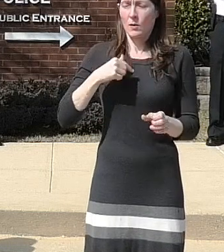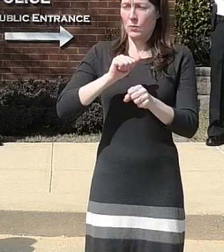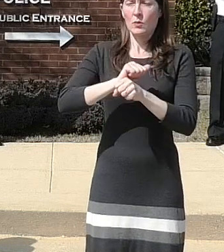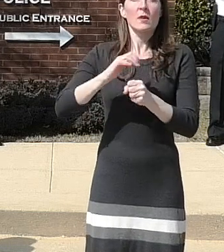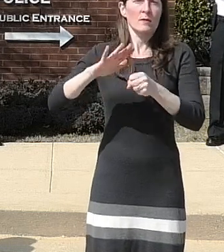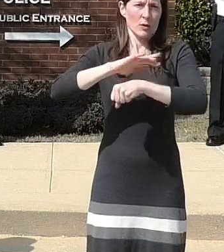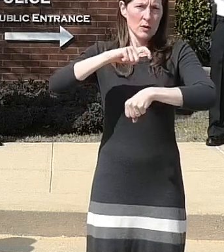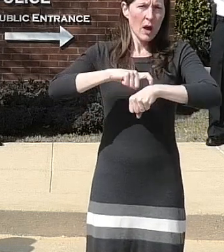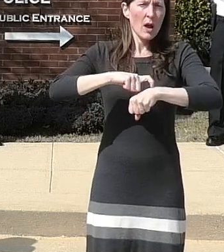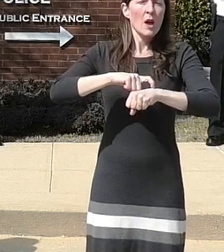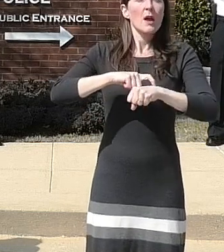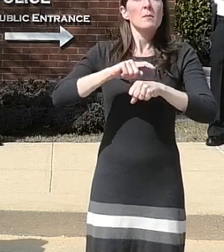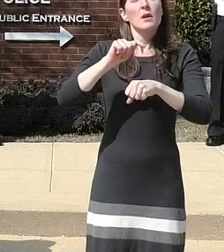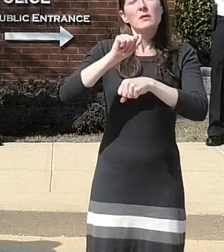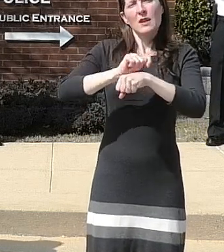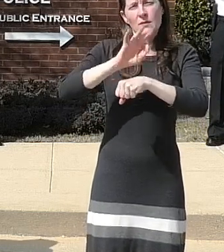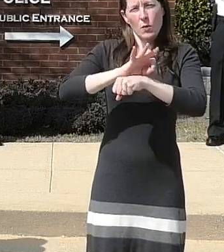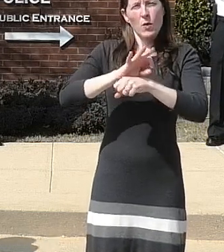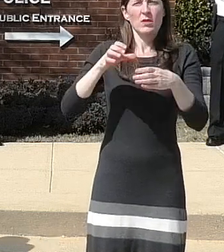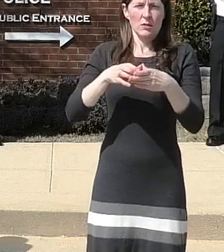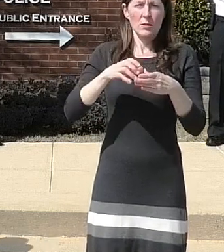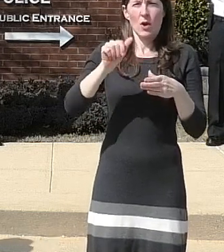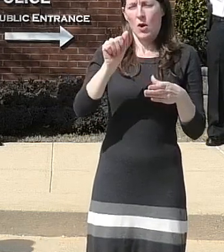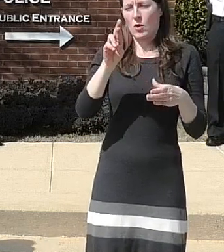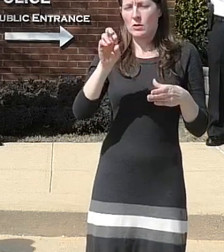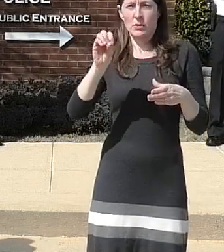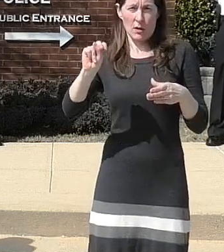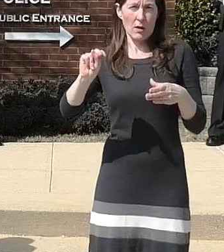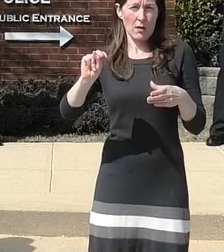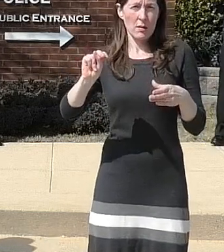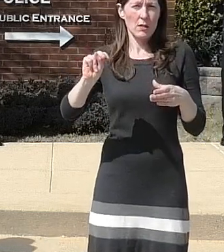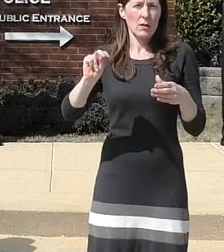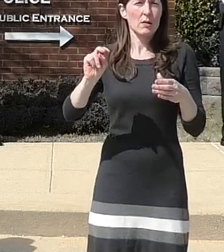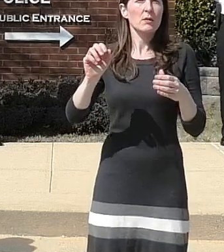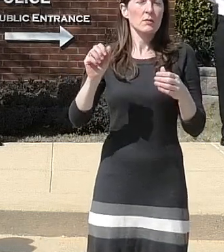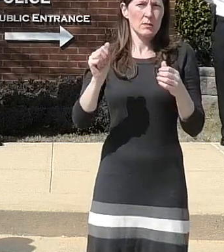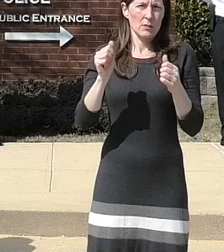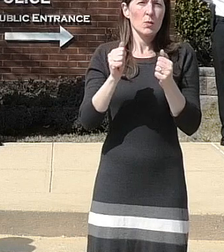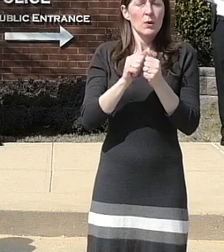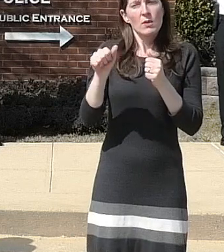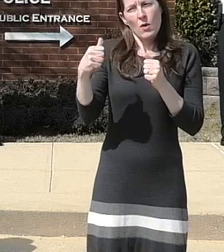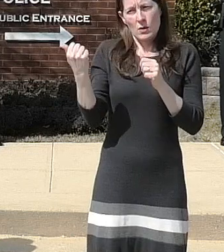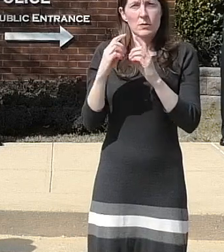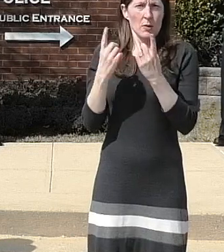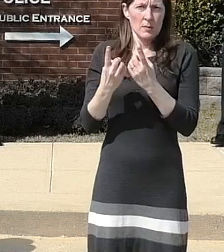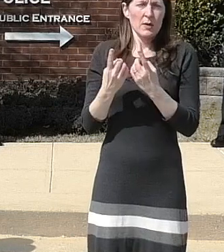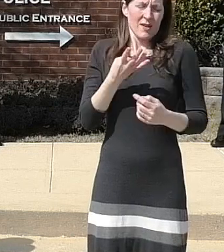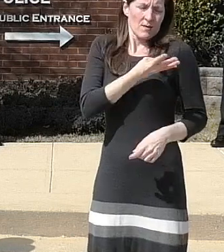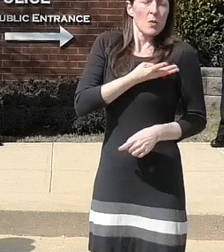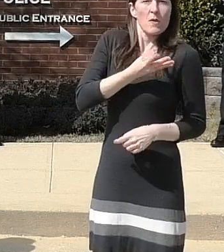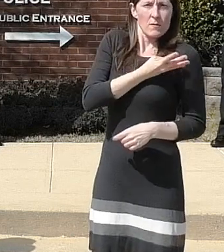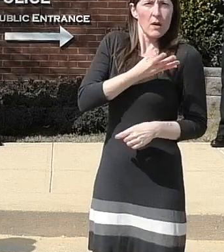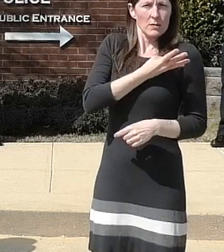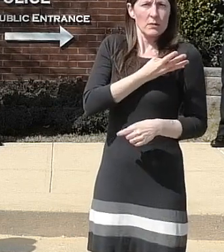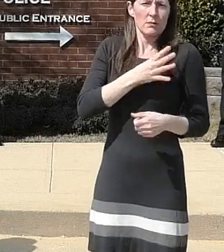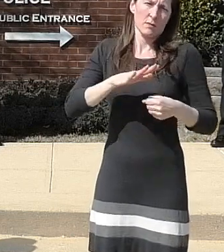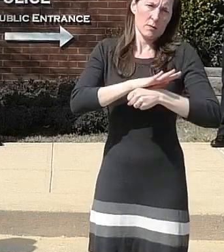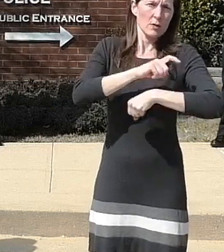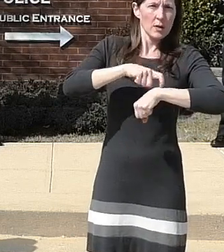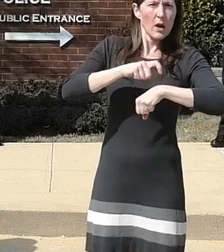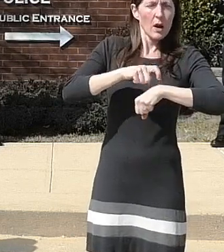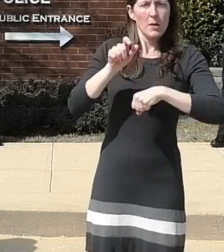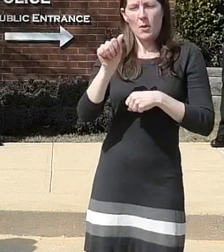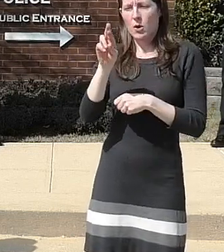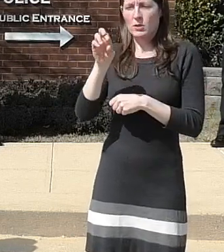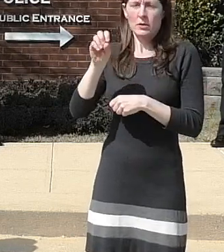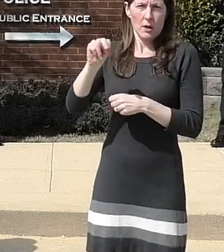arson task force with the fire ems department there are four of us officers that work full time with them and so when i began assisting in this